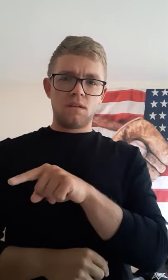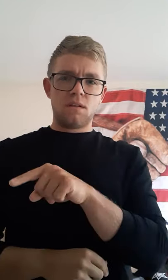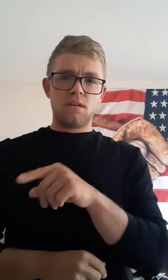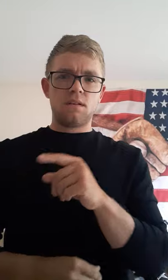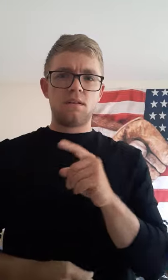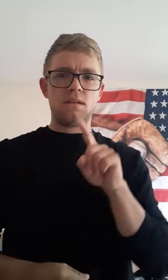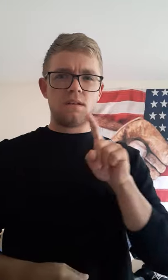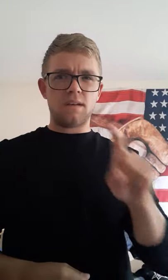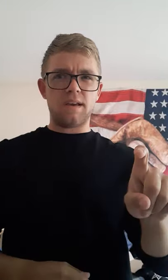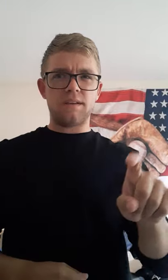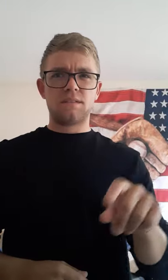Alone.